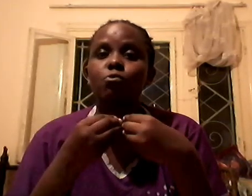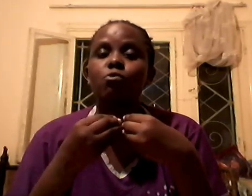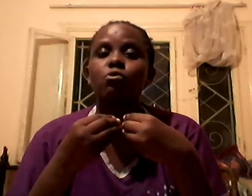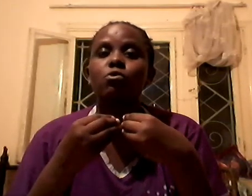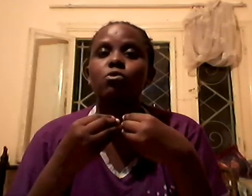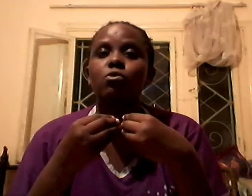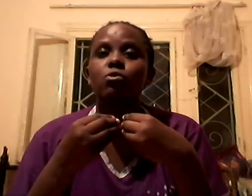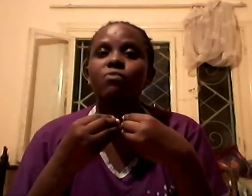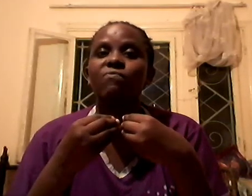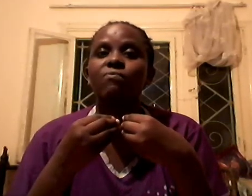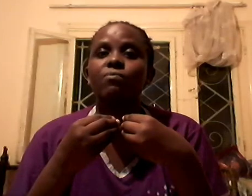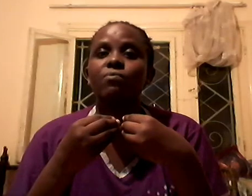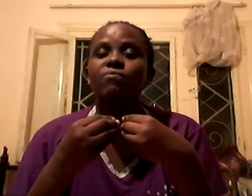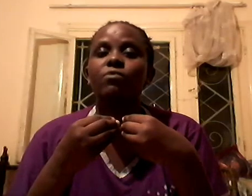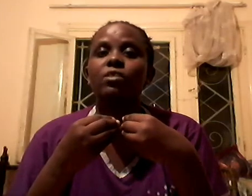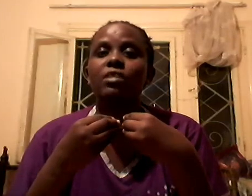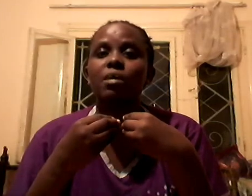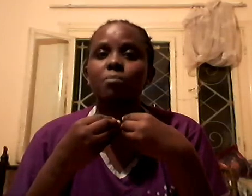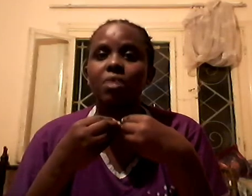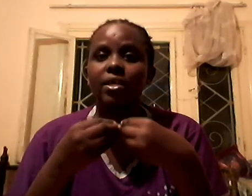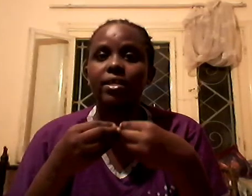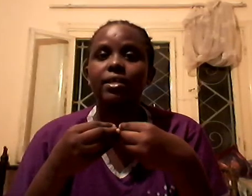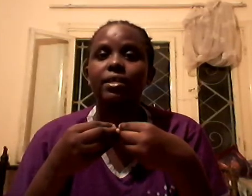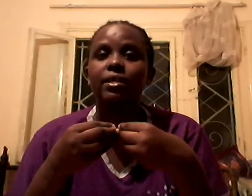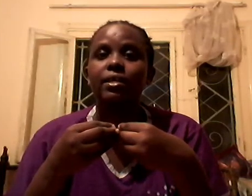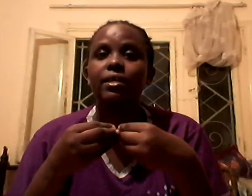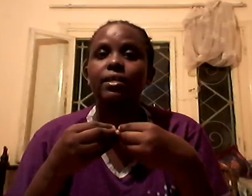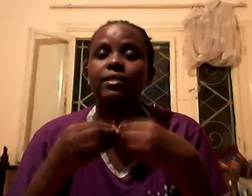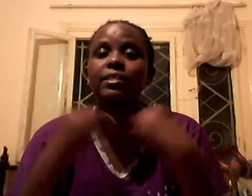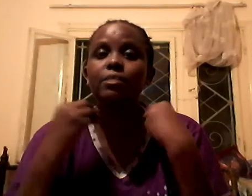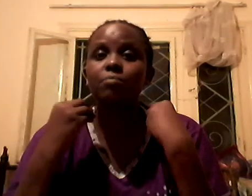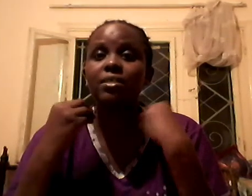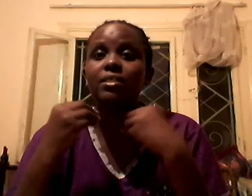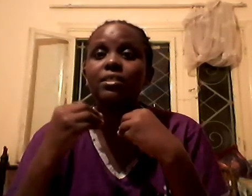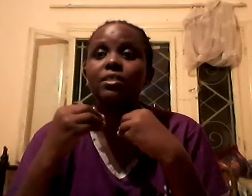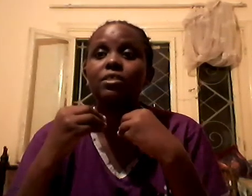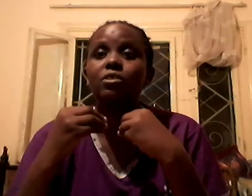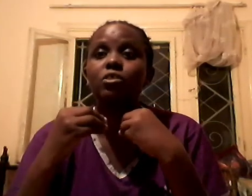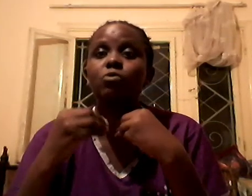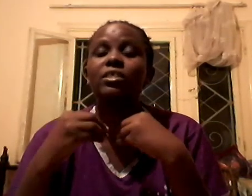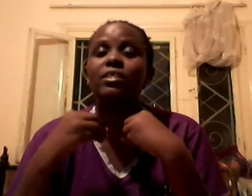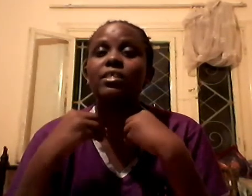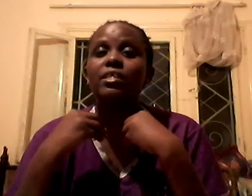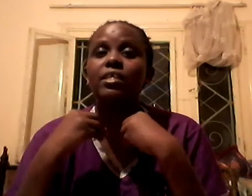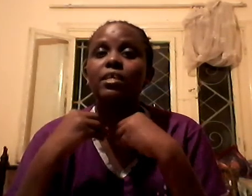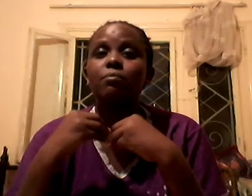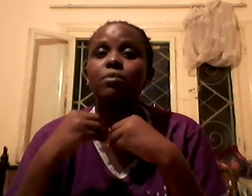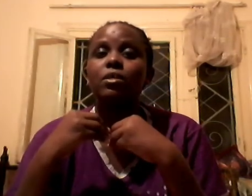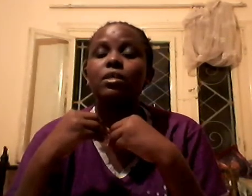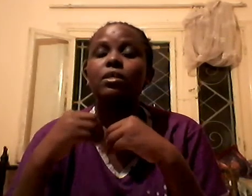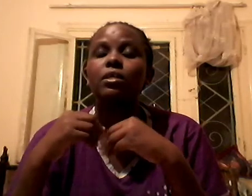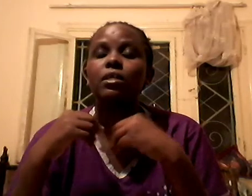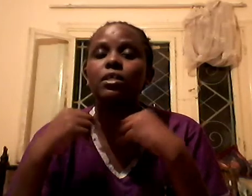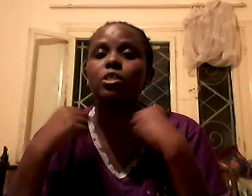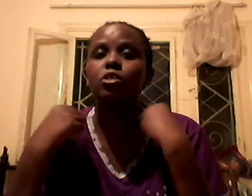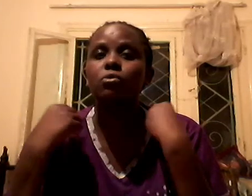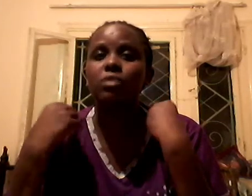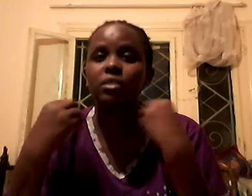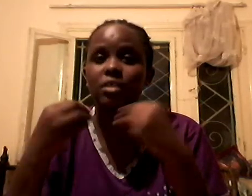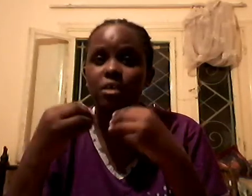for someone. This man, you are chasing him. He's dressed up.